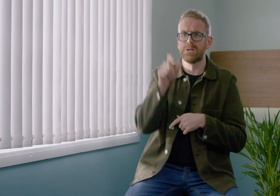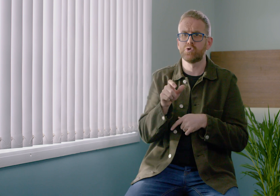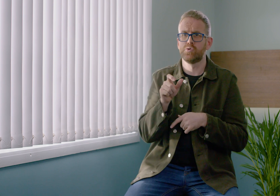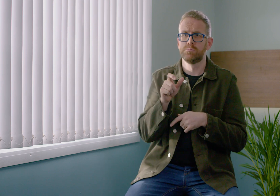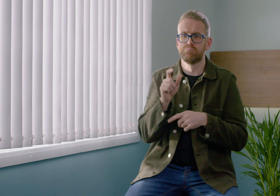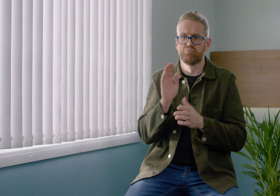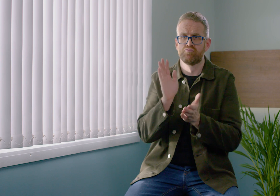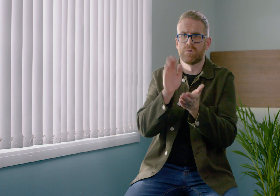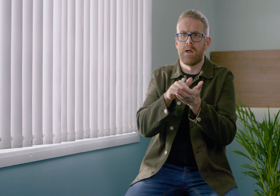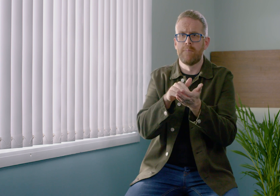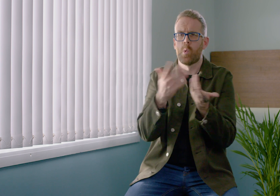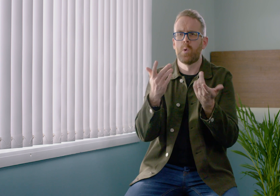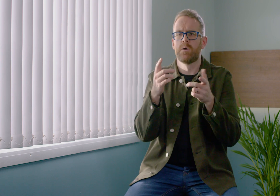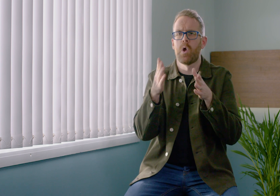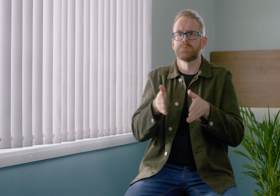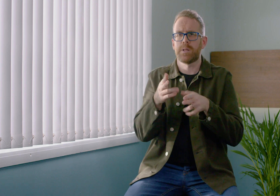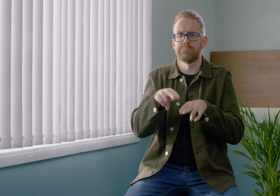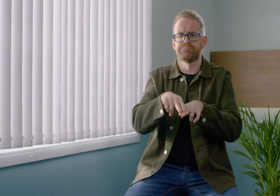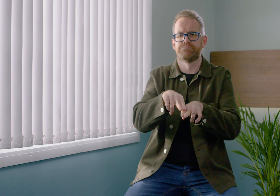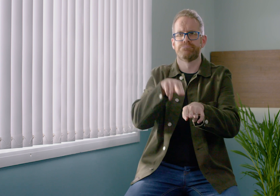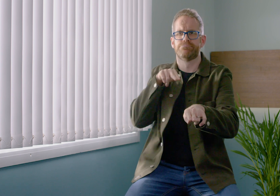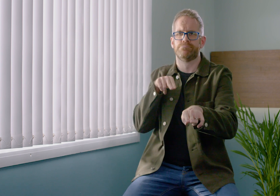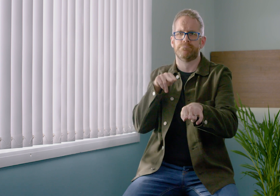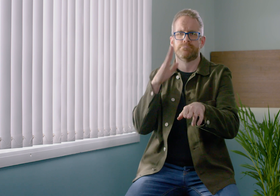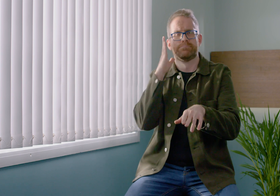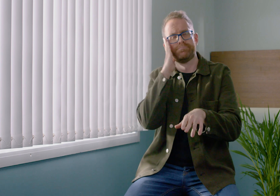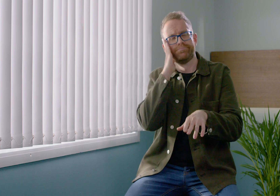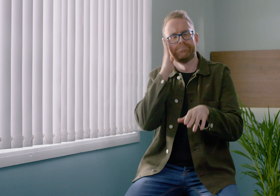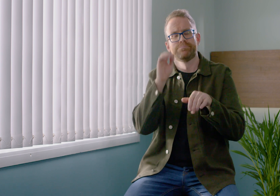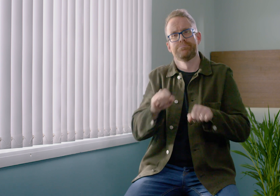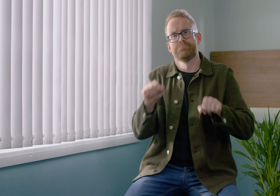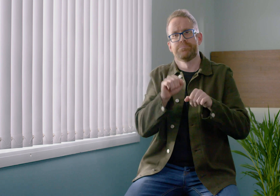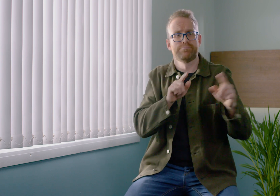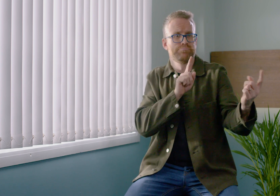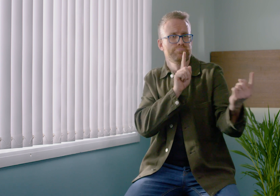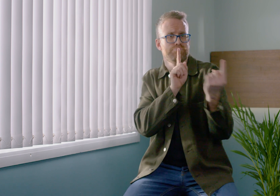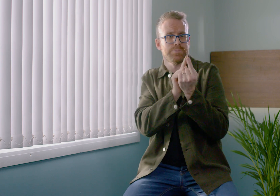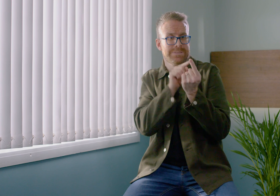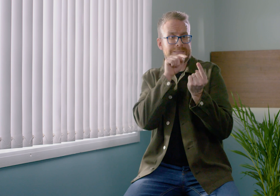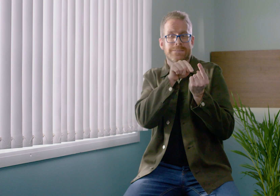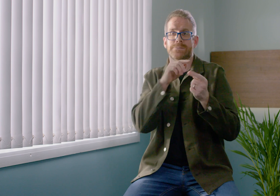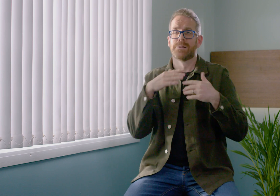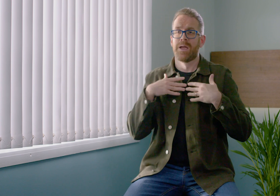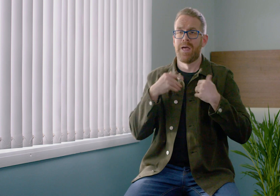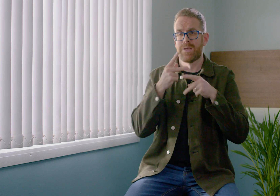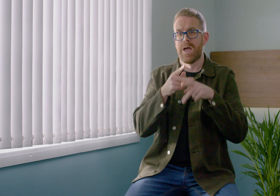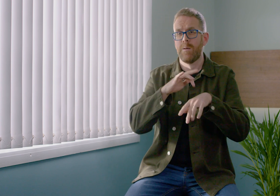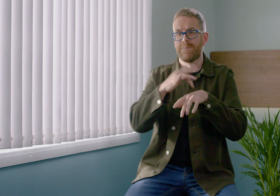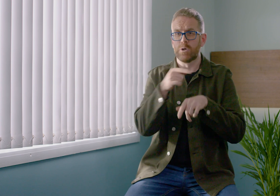are in the same room, while the interpreter is remote via video screen. So when the deaf person arrives to see the healthcare professional,